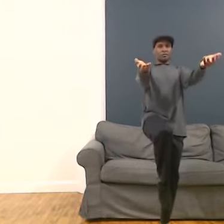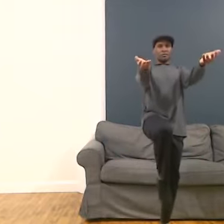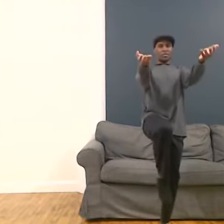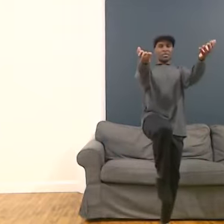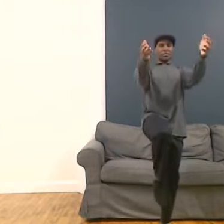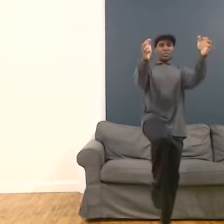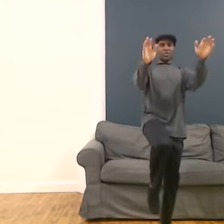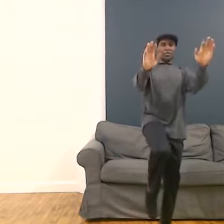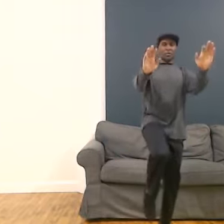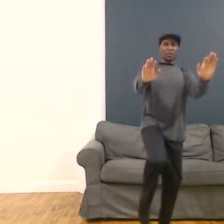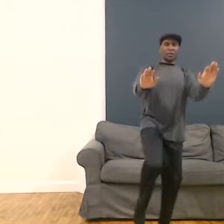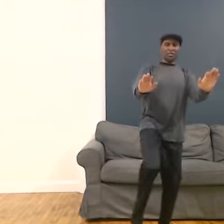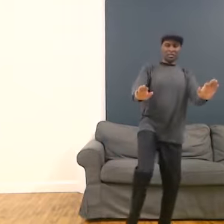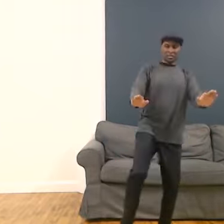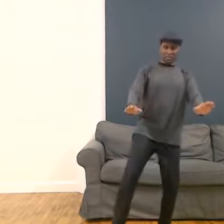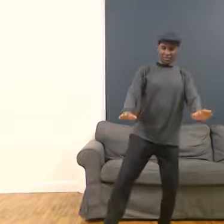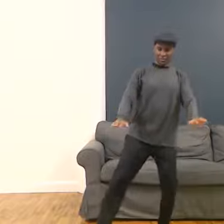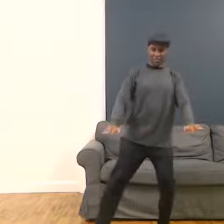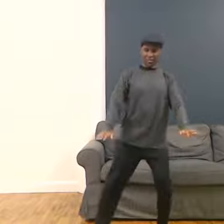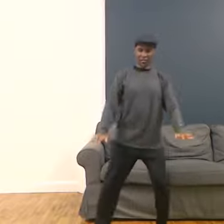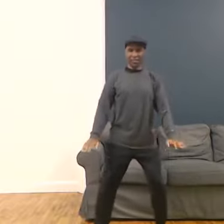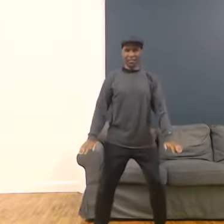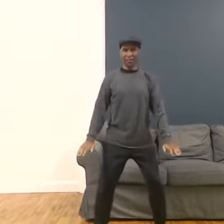Just noticing your awareness. Noticing the flow.